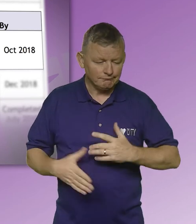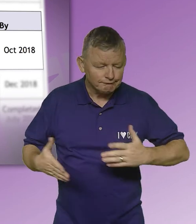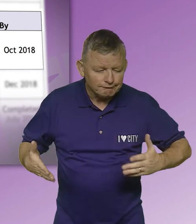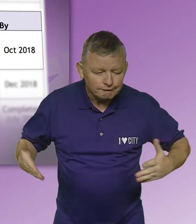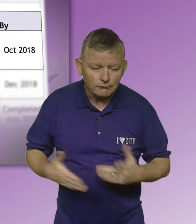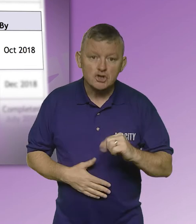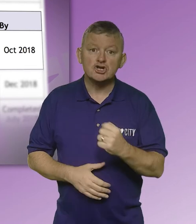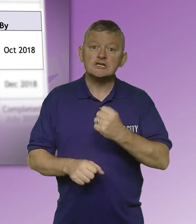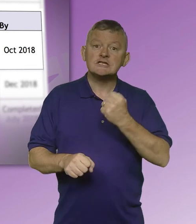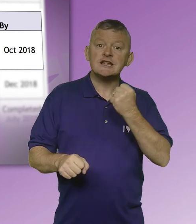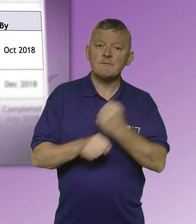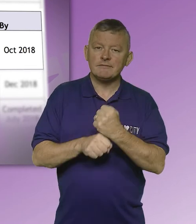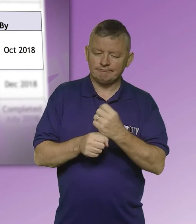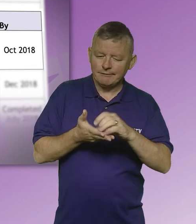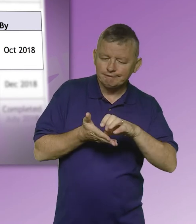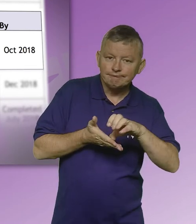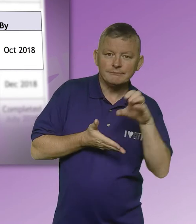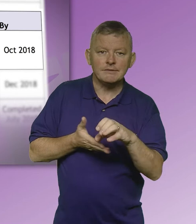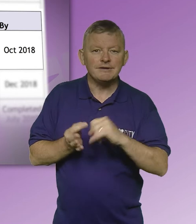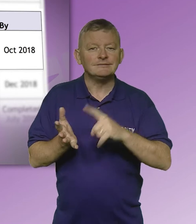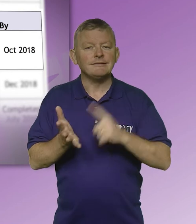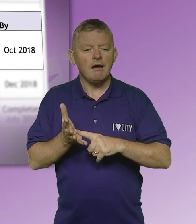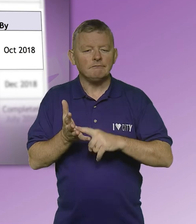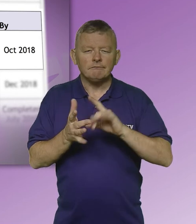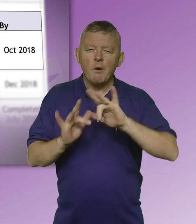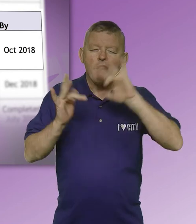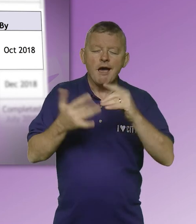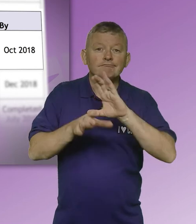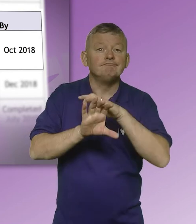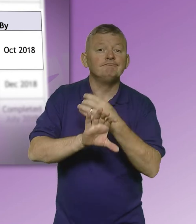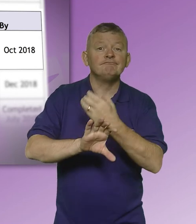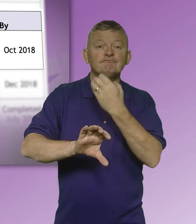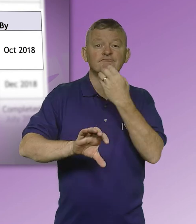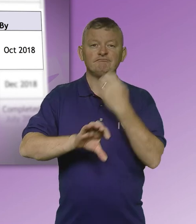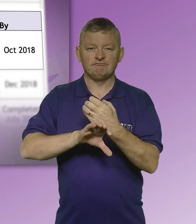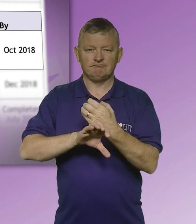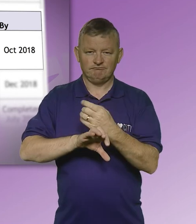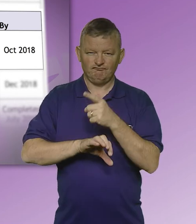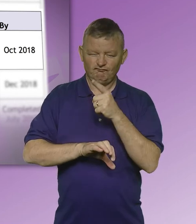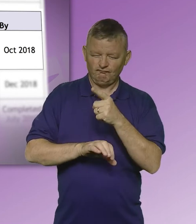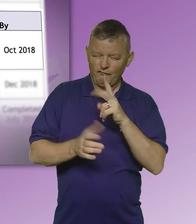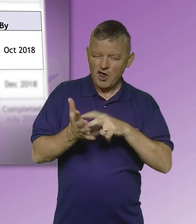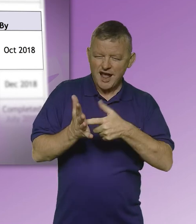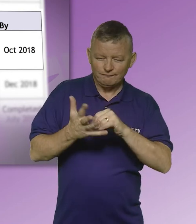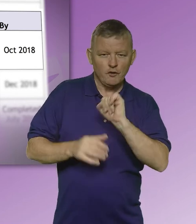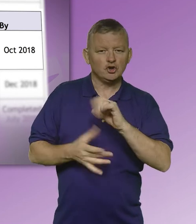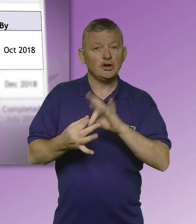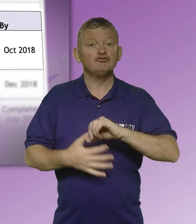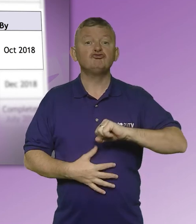Promote the Scottish Government's nationally funded BSL online interpreting video relay service, contact scotland